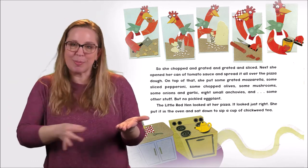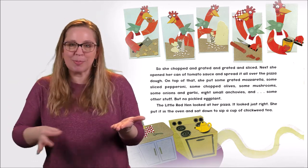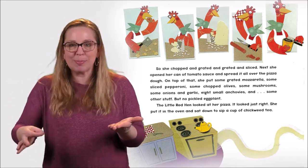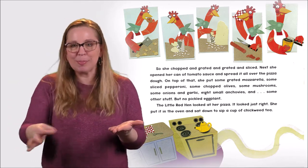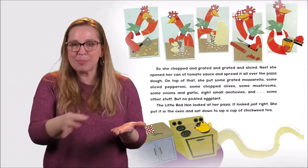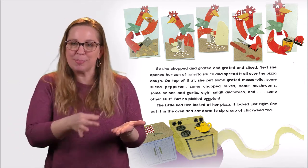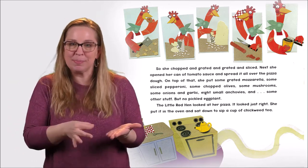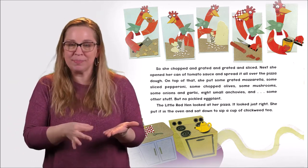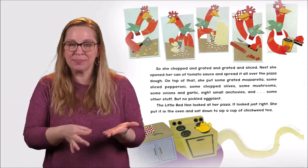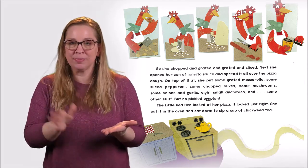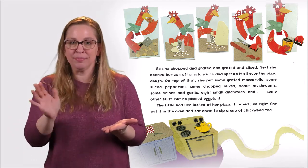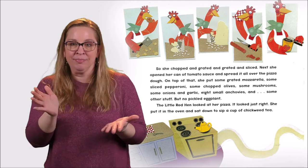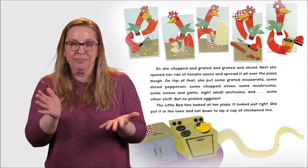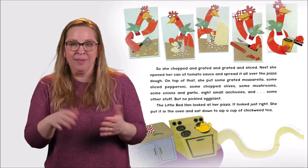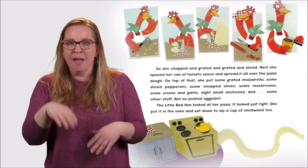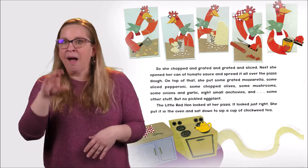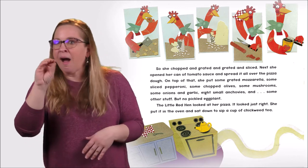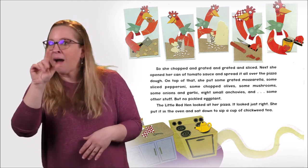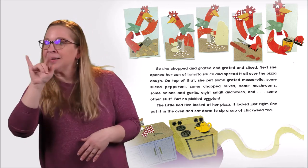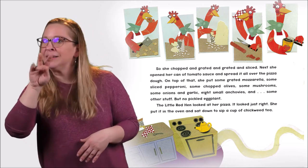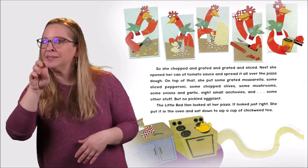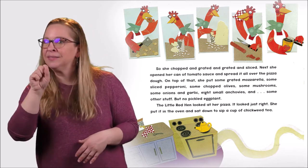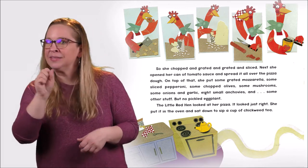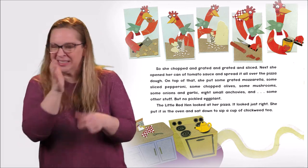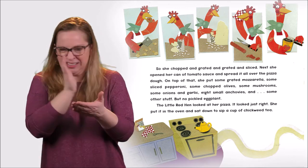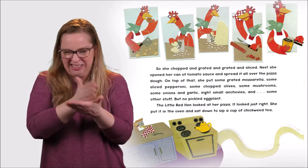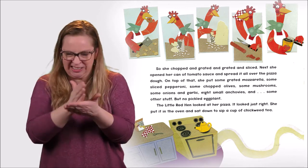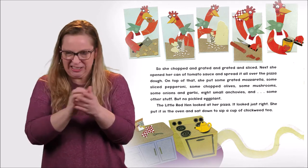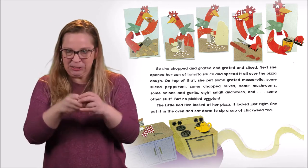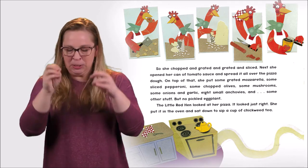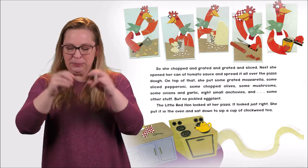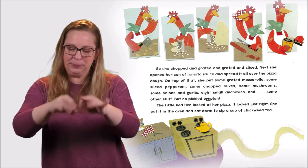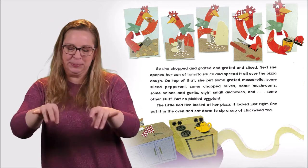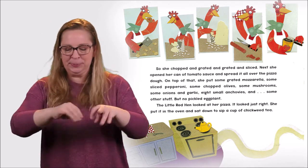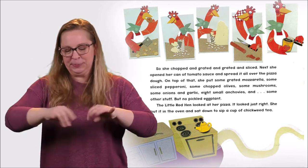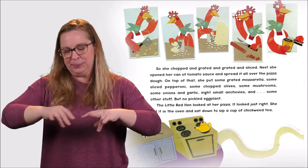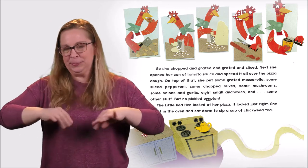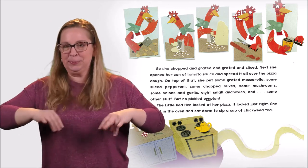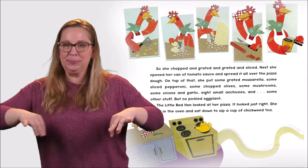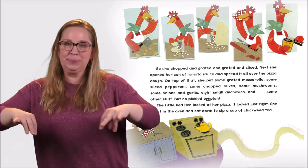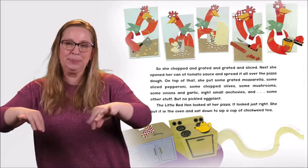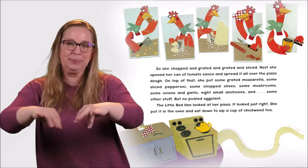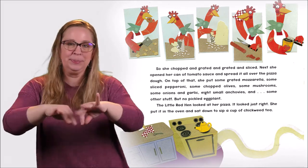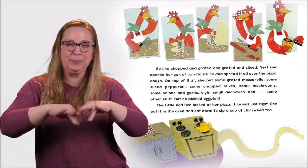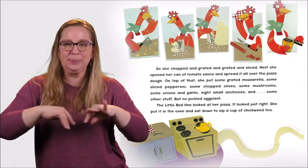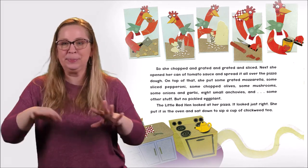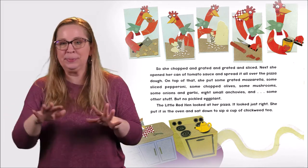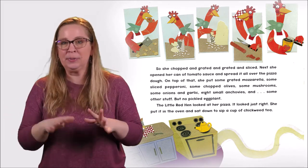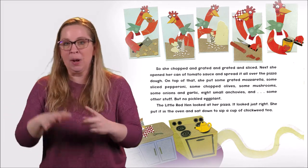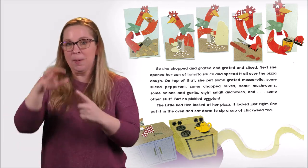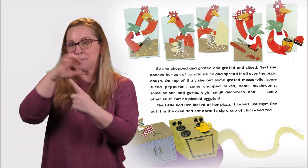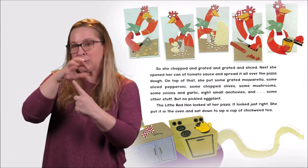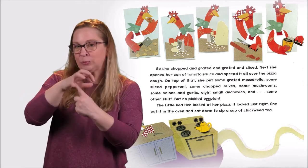some chopped olives, some mushrooms,